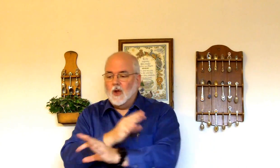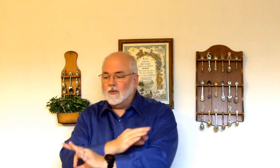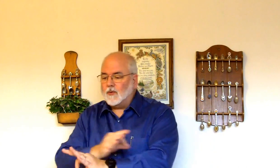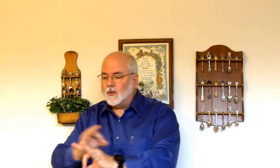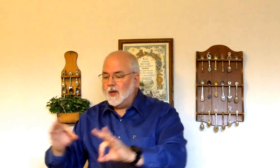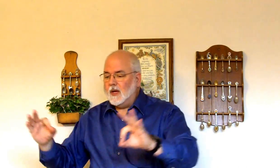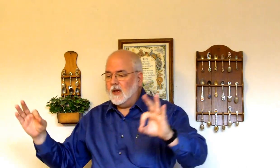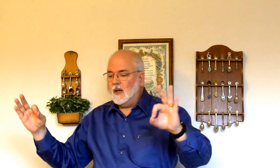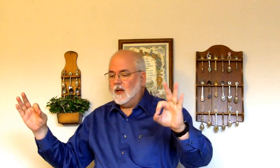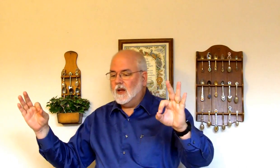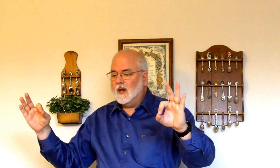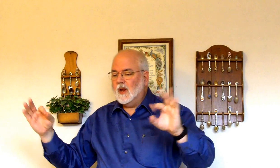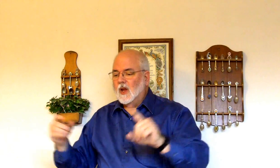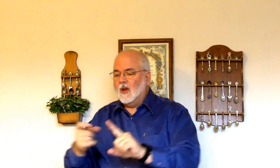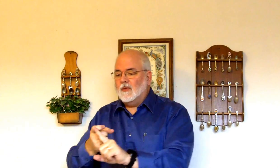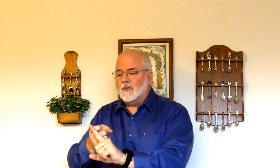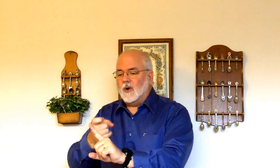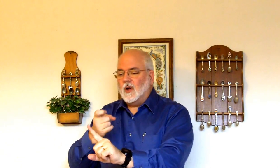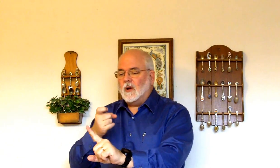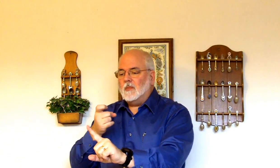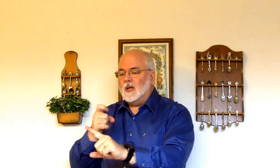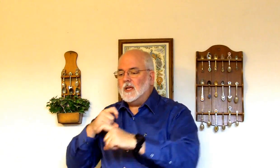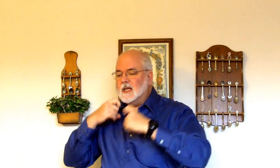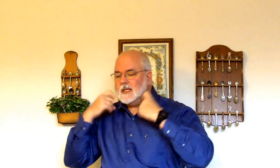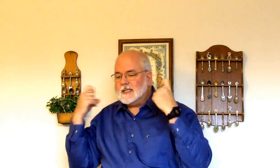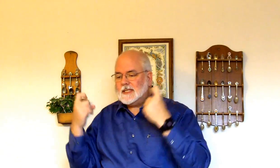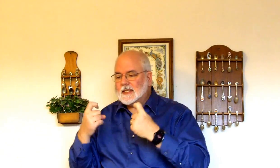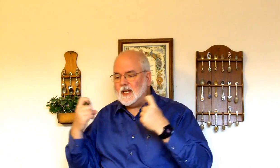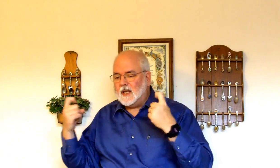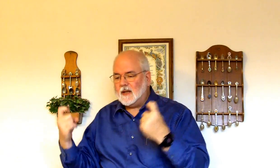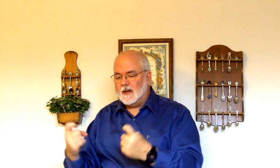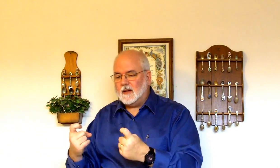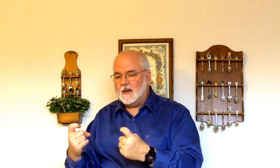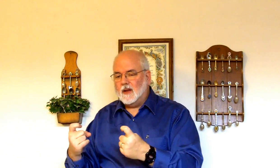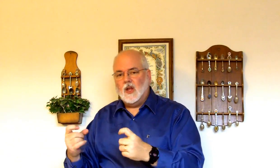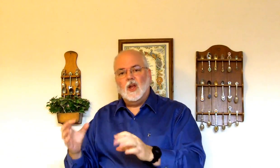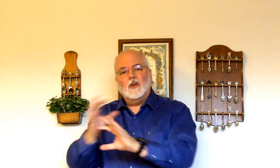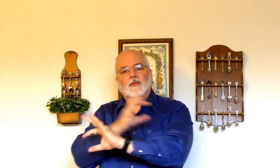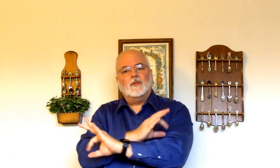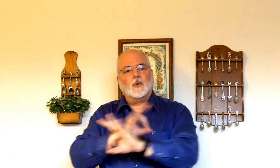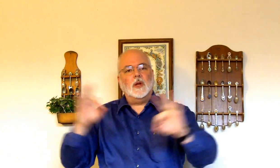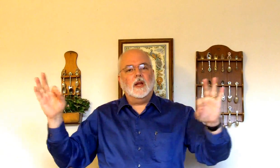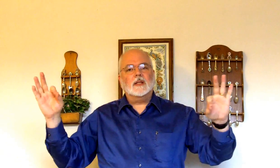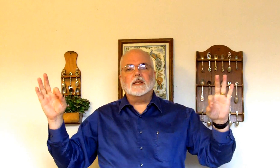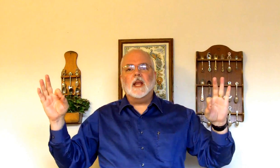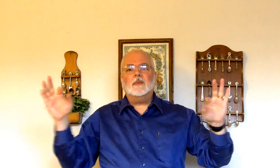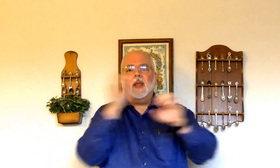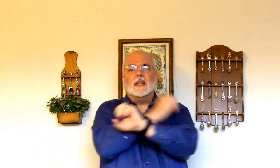Free. From. Sin. Free. It's the same thing as